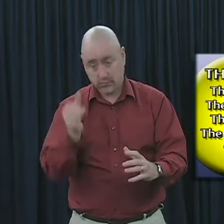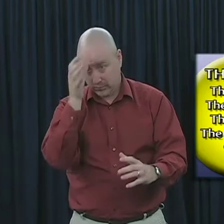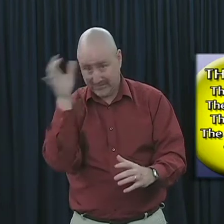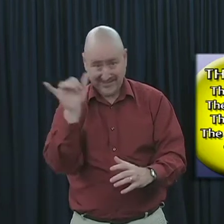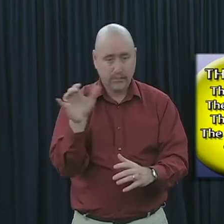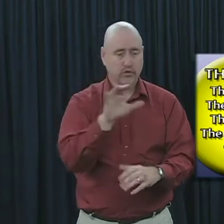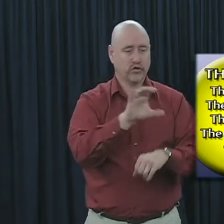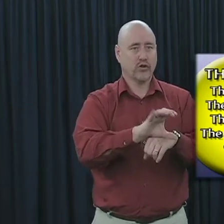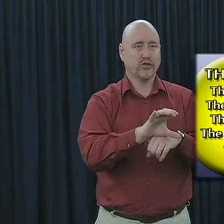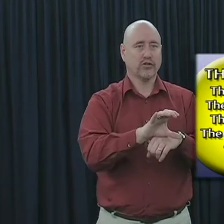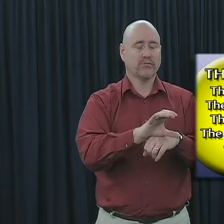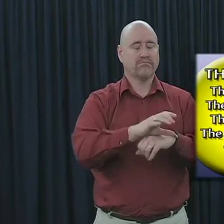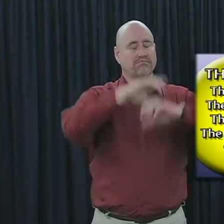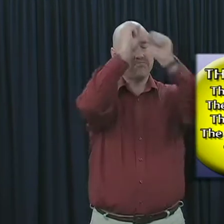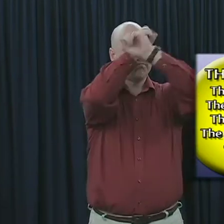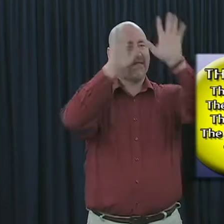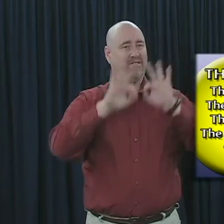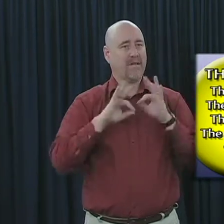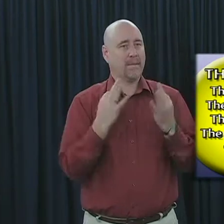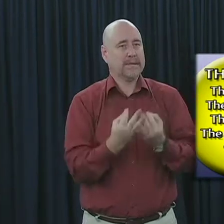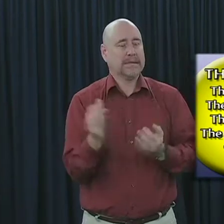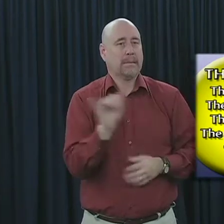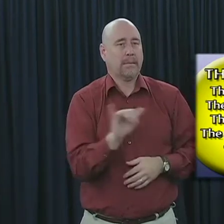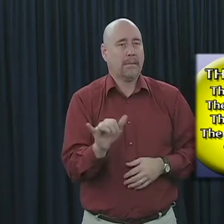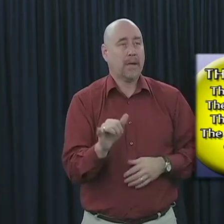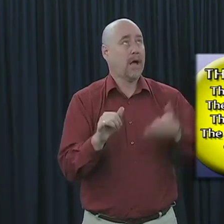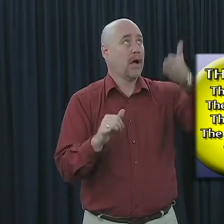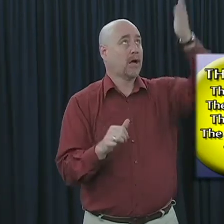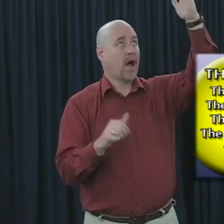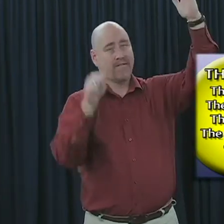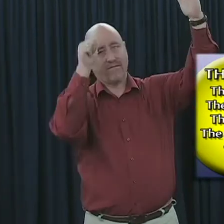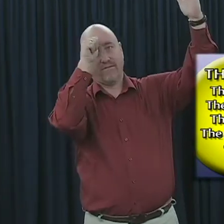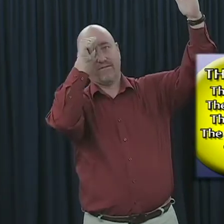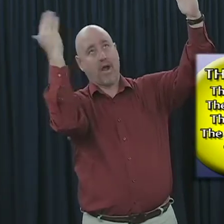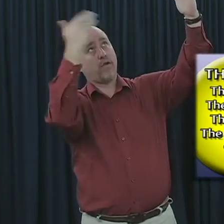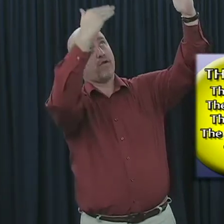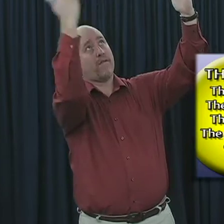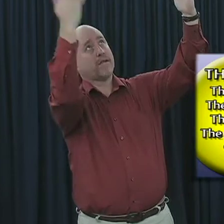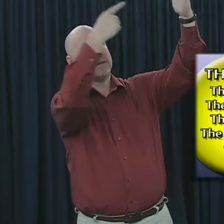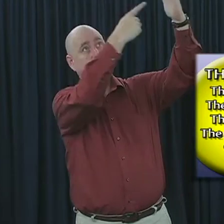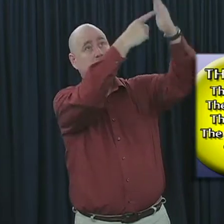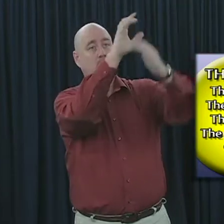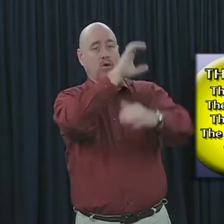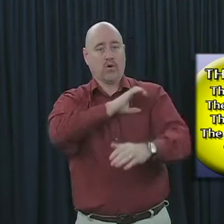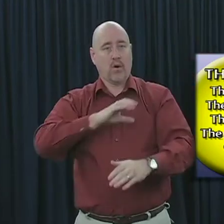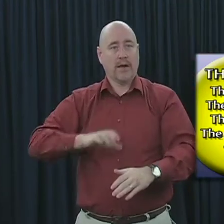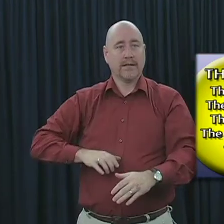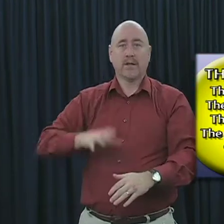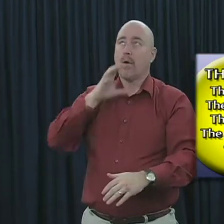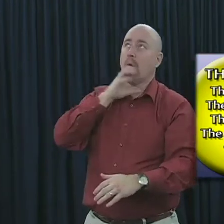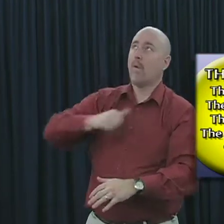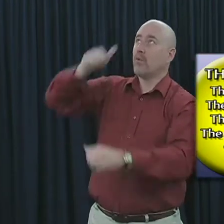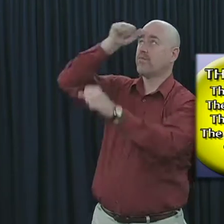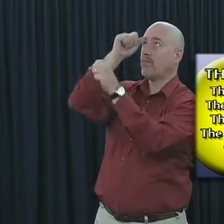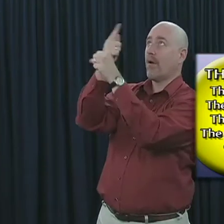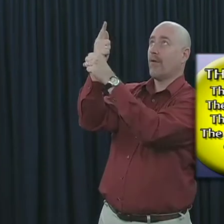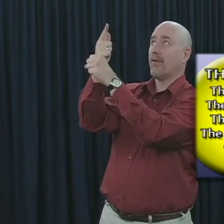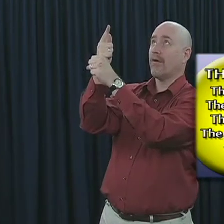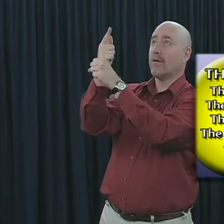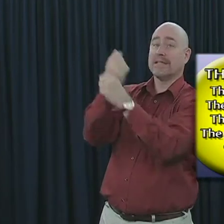church should be thought of as a family, with God as our heavenly Father, Christ as our elder brother, and the saved,